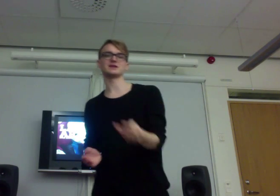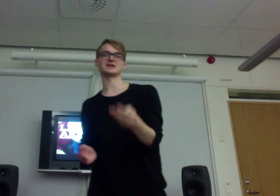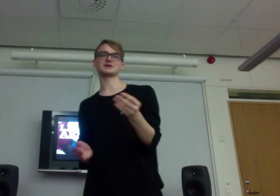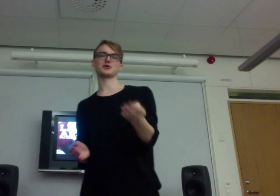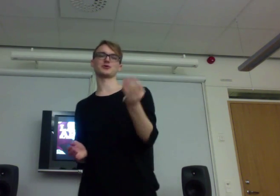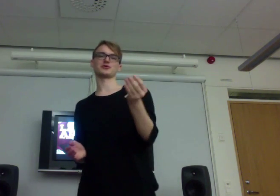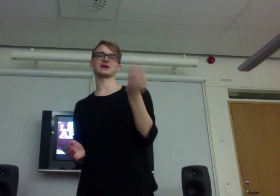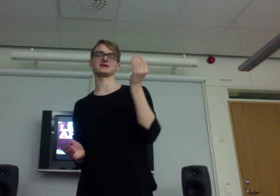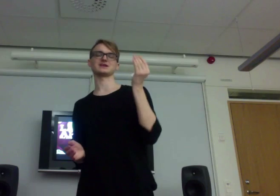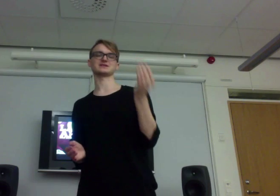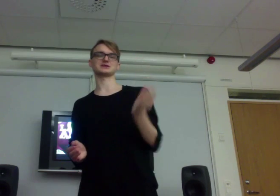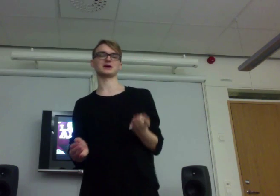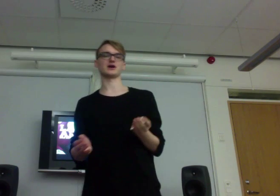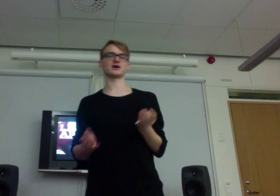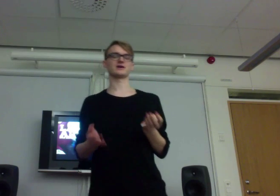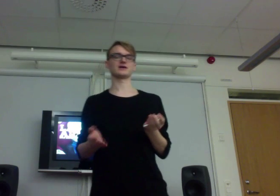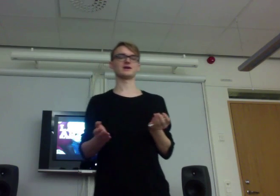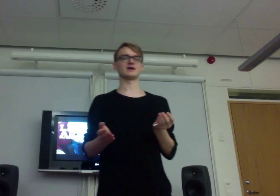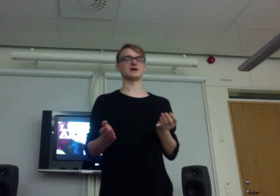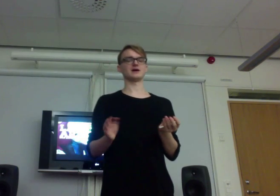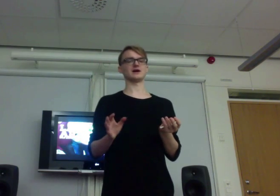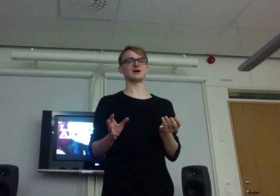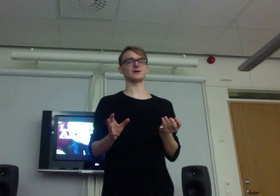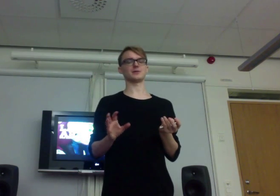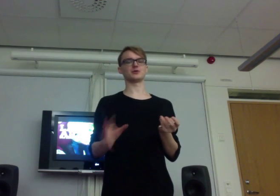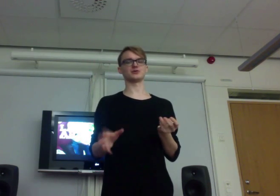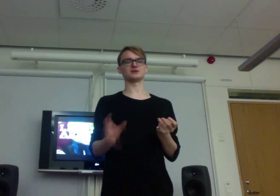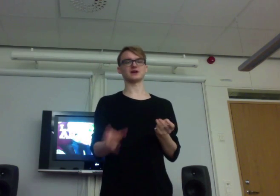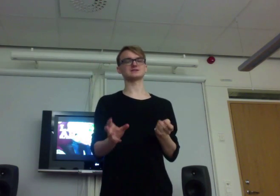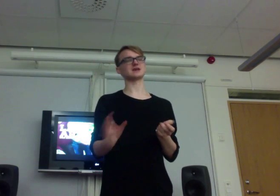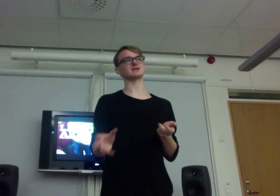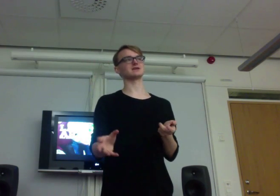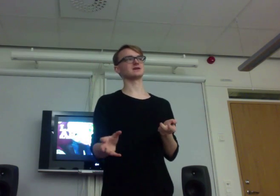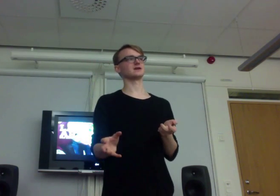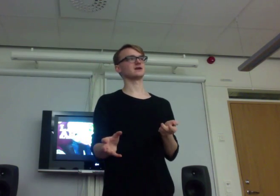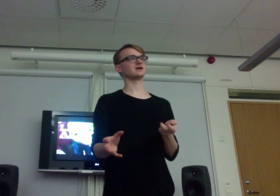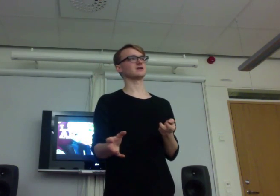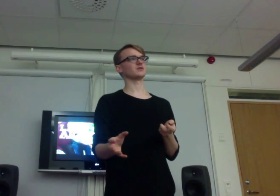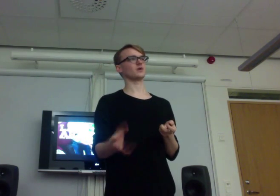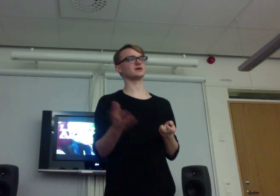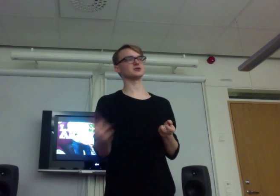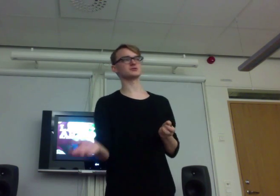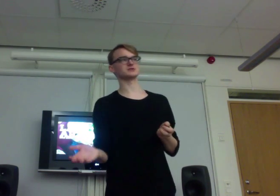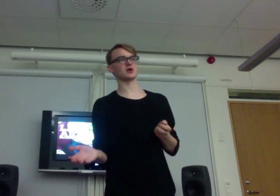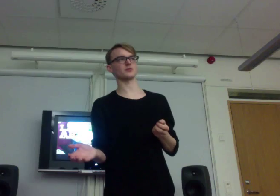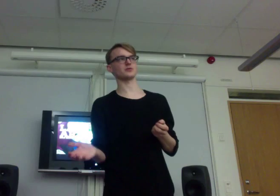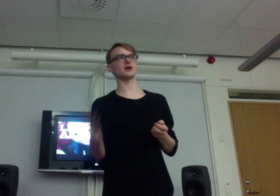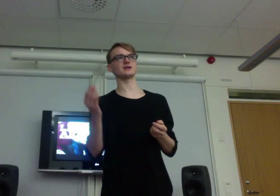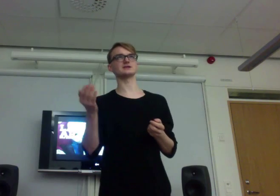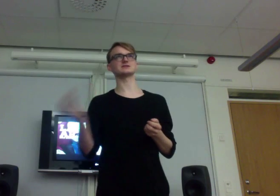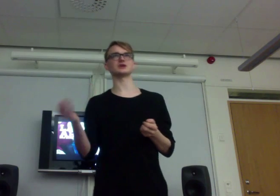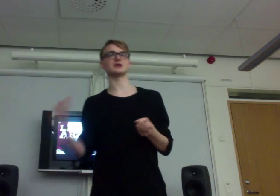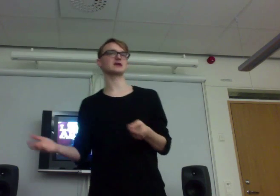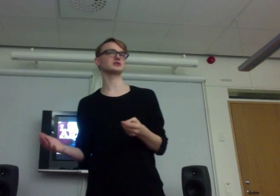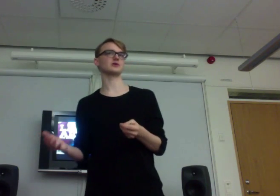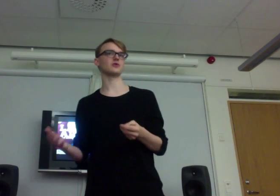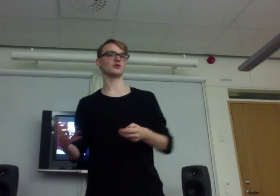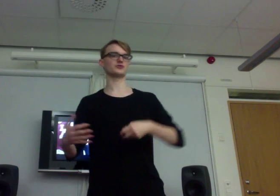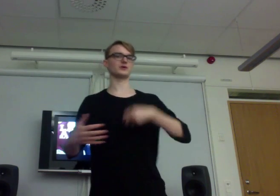cool thing that, uh, uh, Brody has said. Why he uses LARP. And I, this is not an actual quote. But